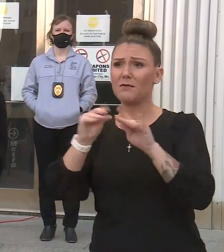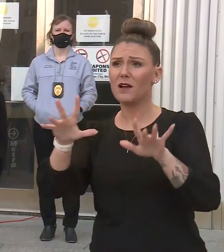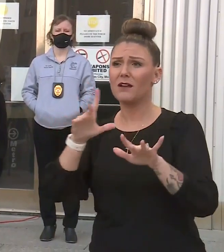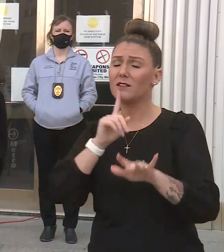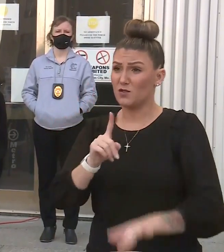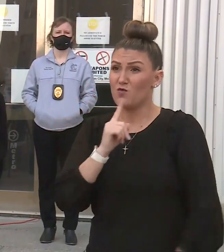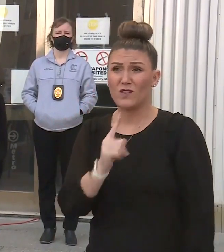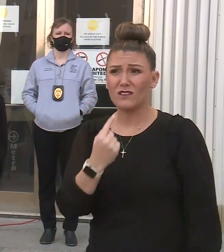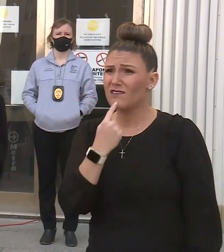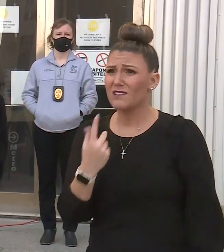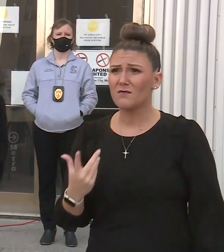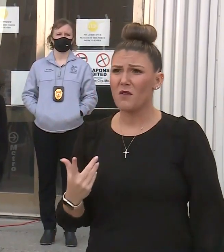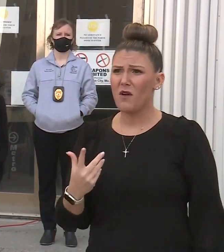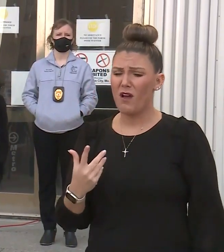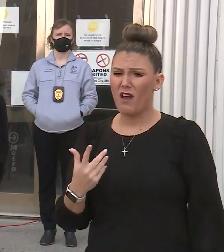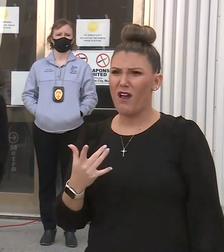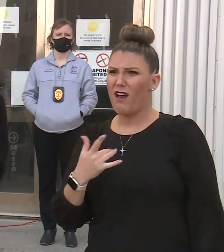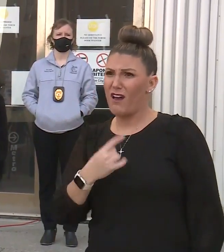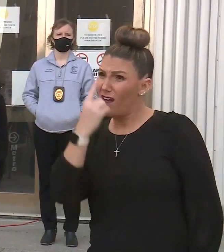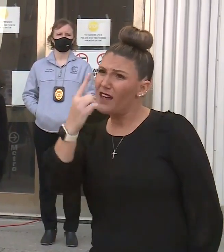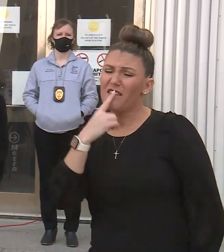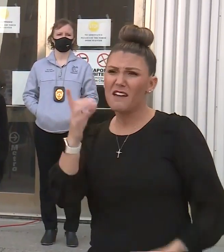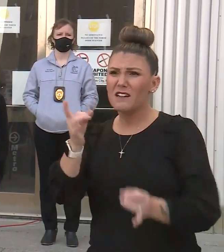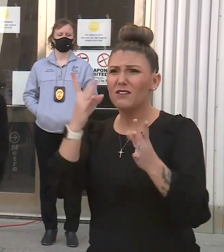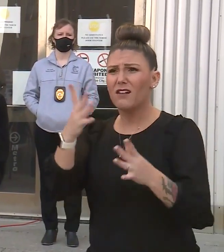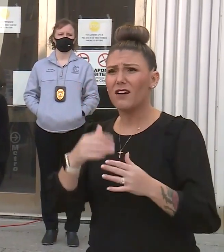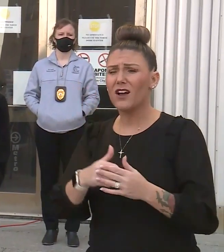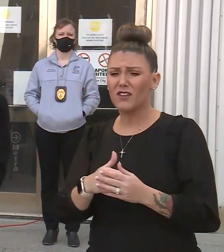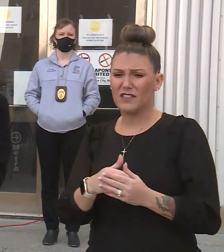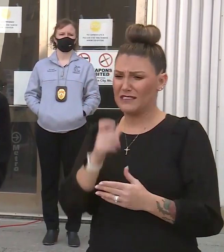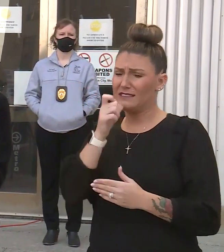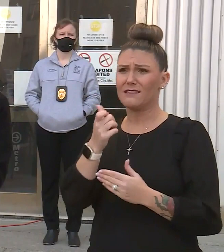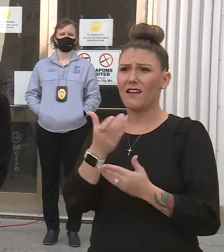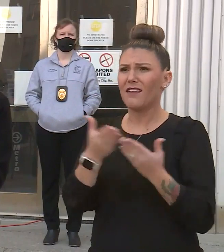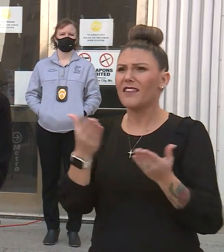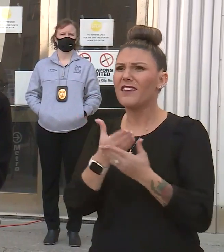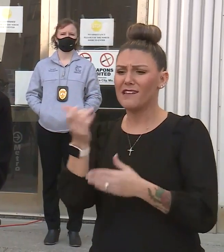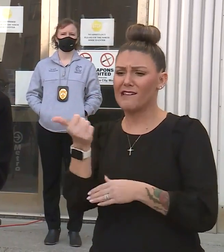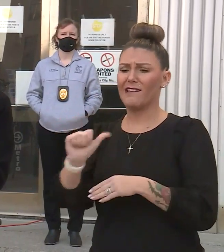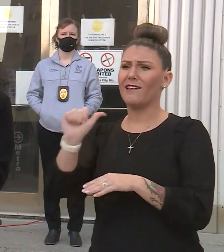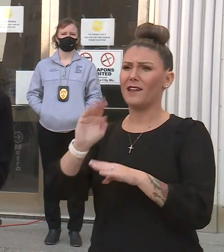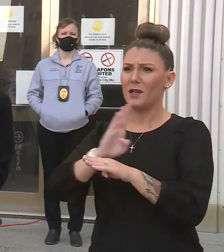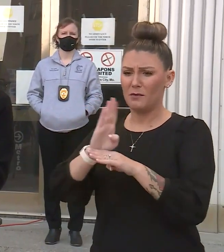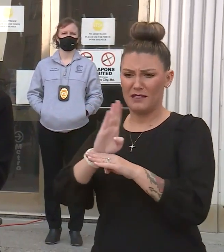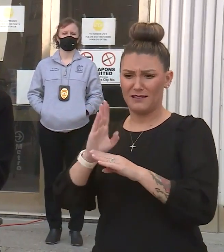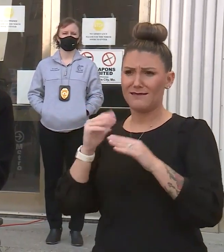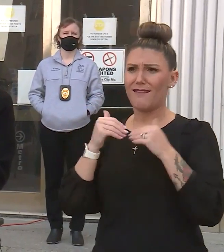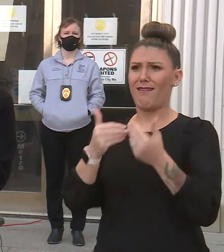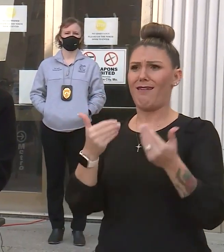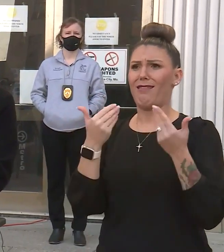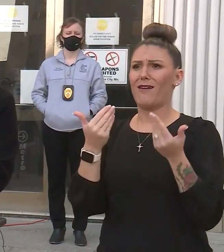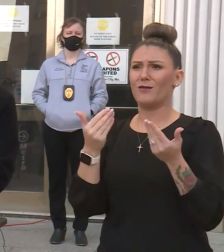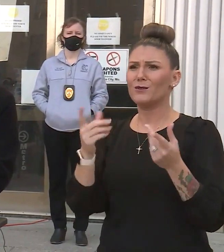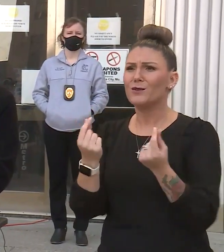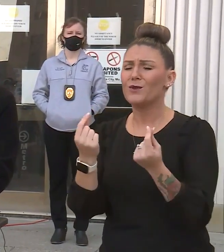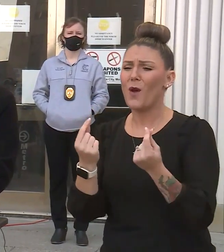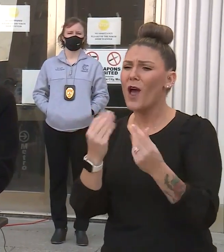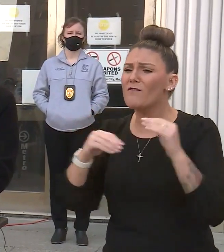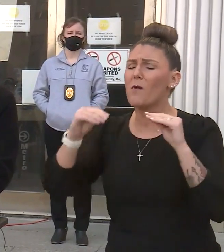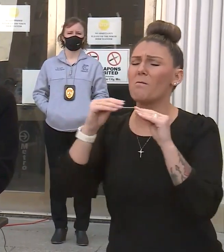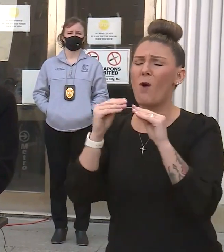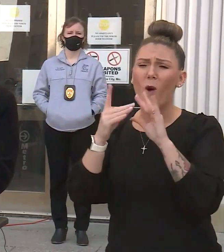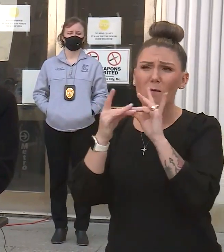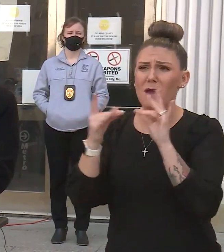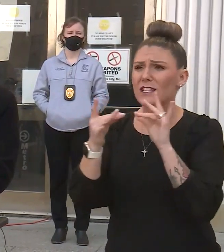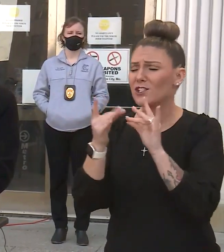disappointing. I think it's heartless and I don't think it's the sort of thing that any business should be allowed to do. I get more messages than anyone would think